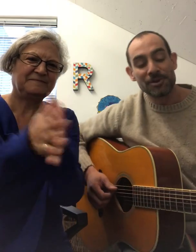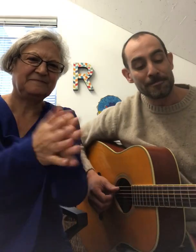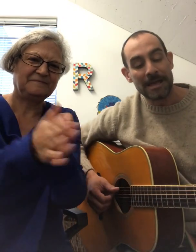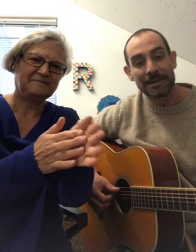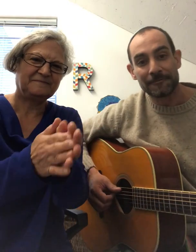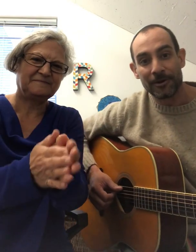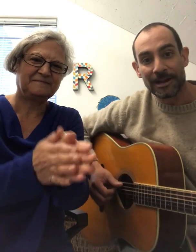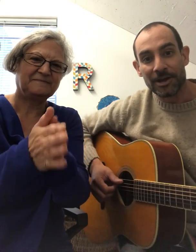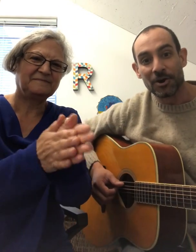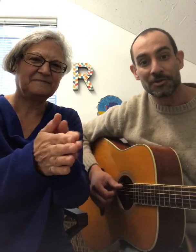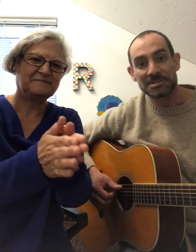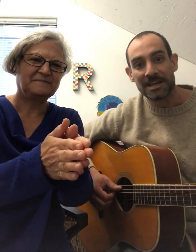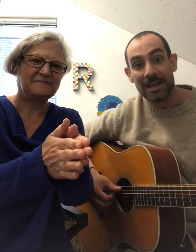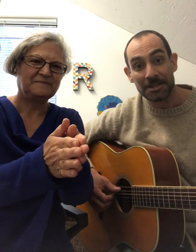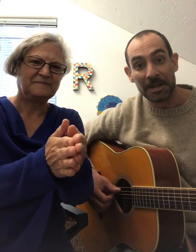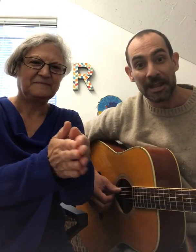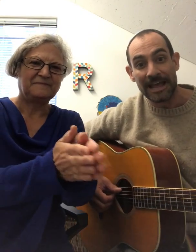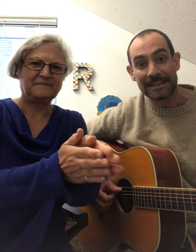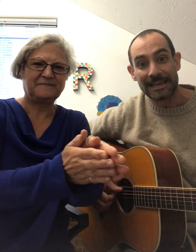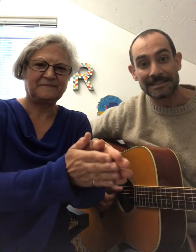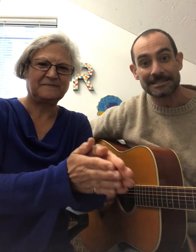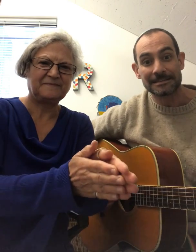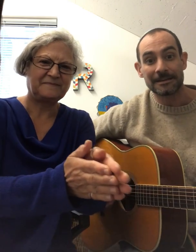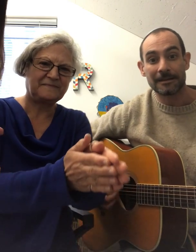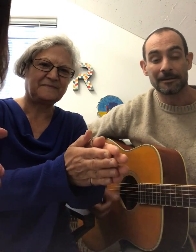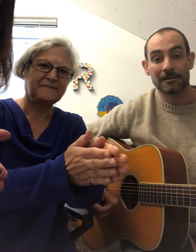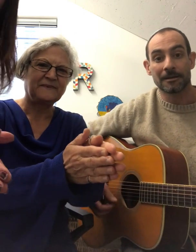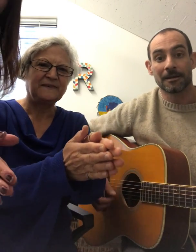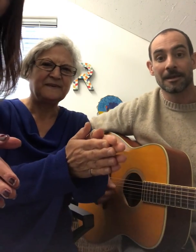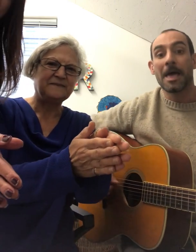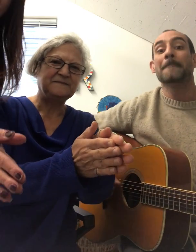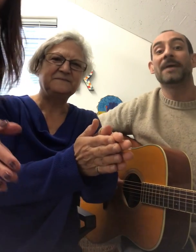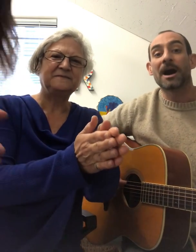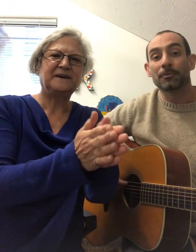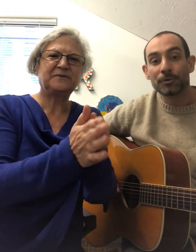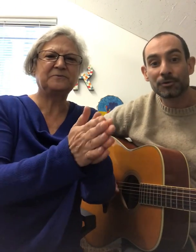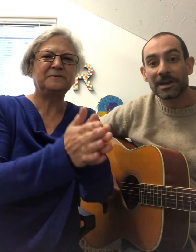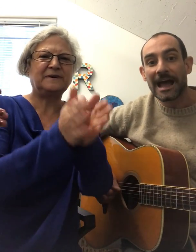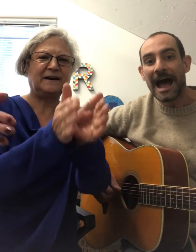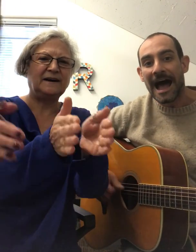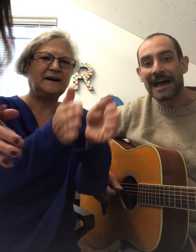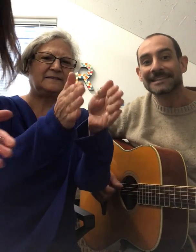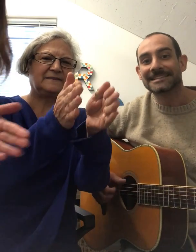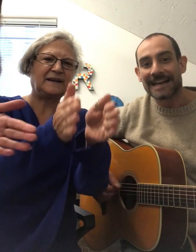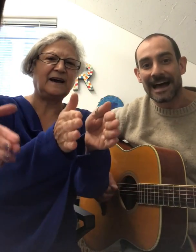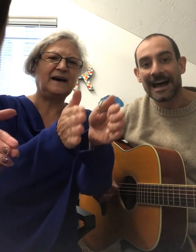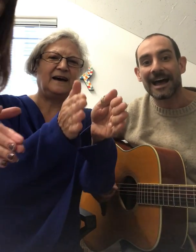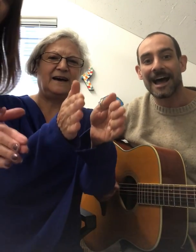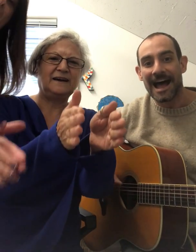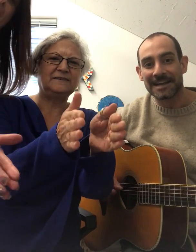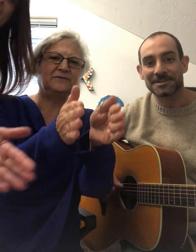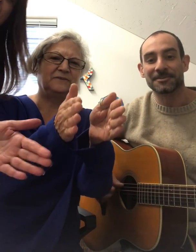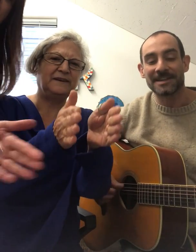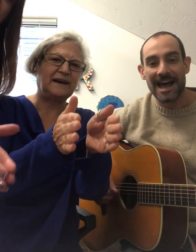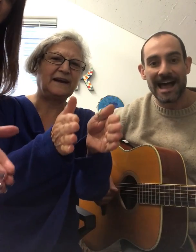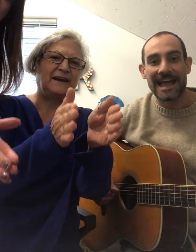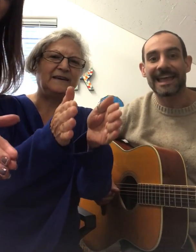new melody for it it goes a little like this Baruch Atah Adonai